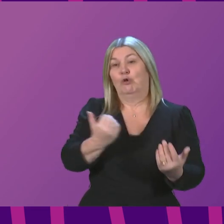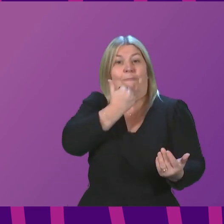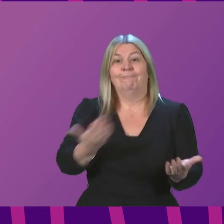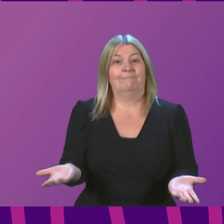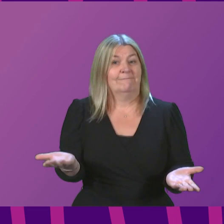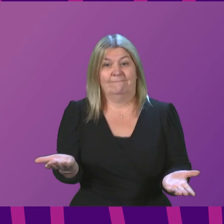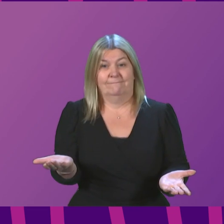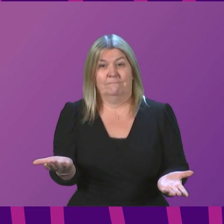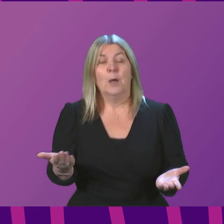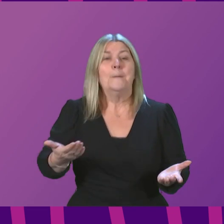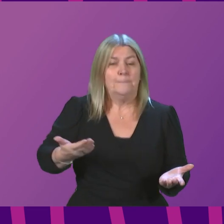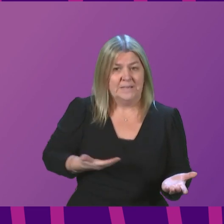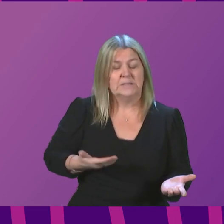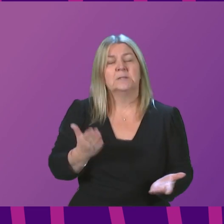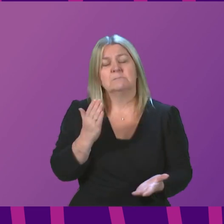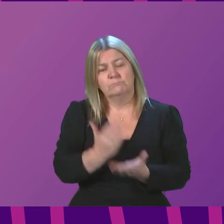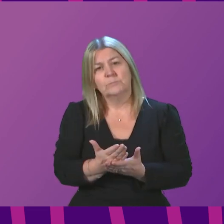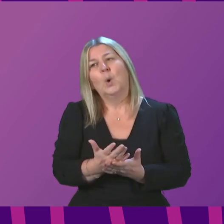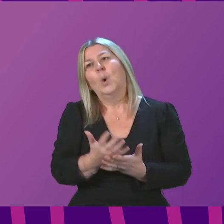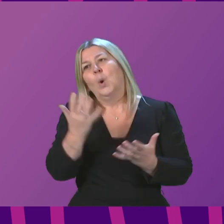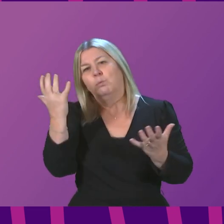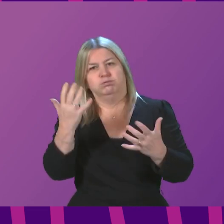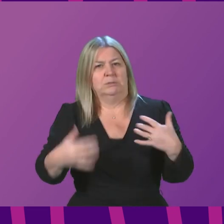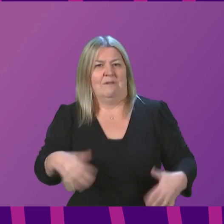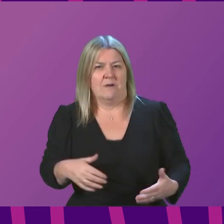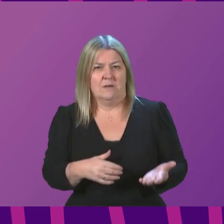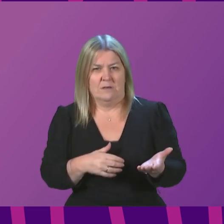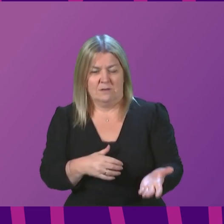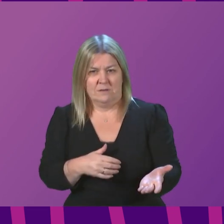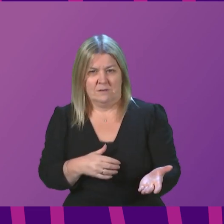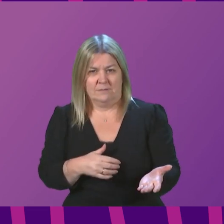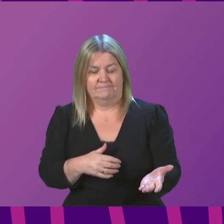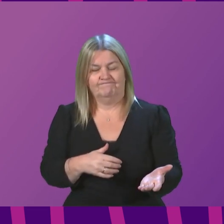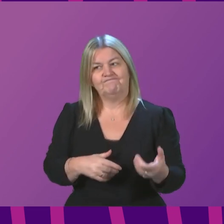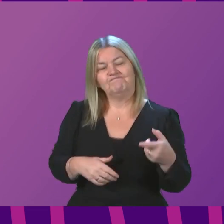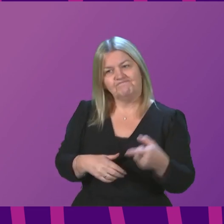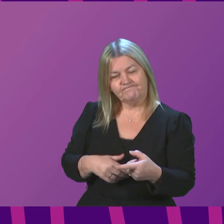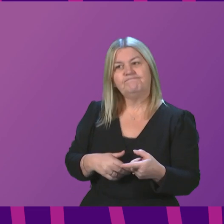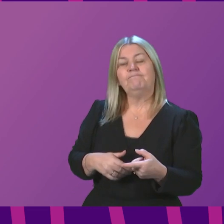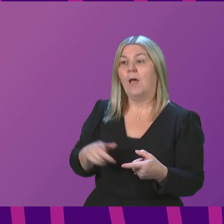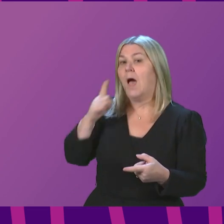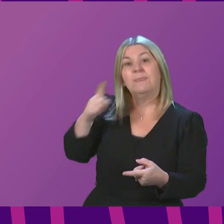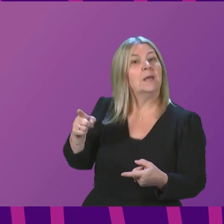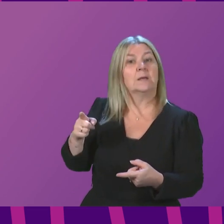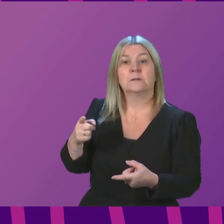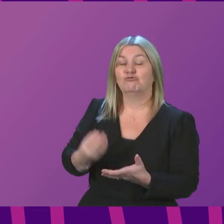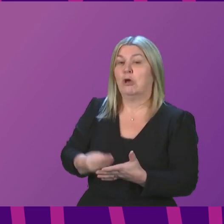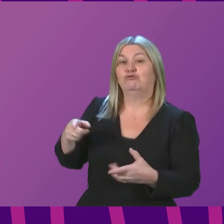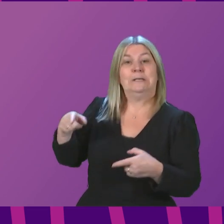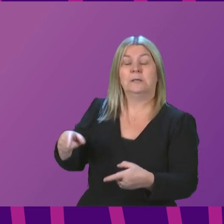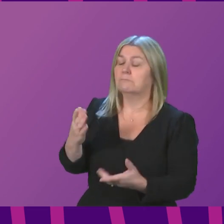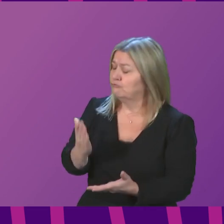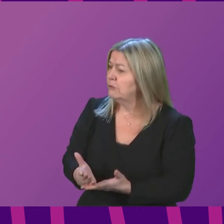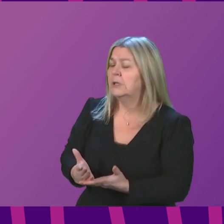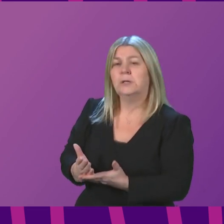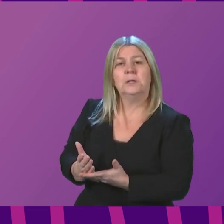loss that they have suffered. The Treasury, I think, has responded well in the pandemic to